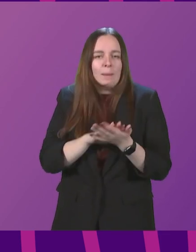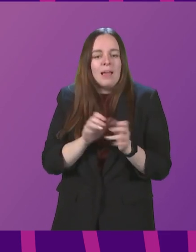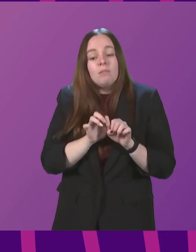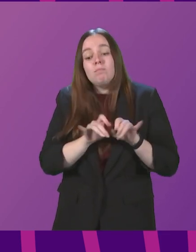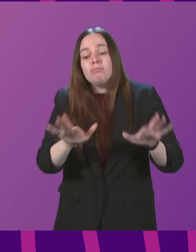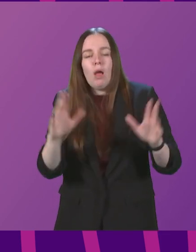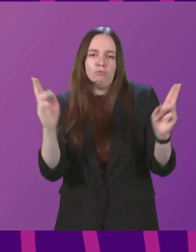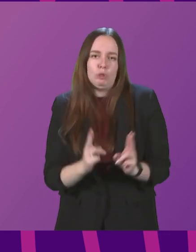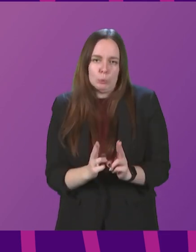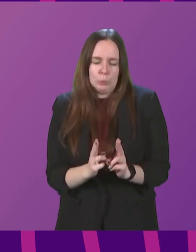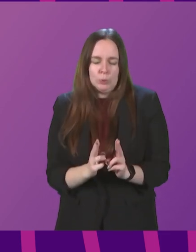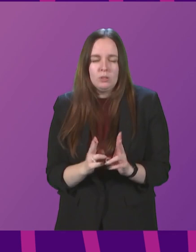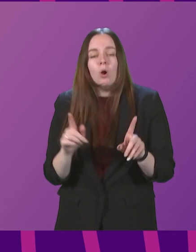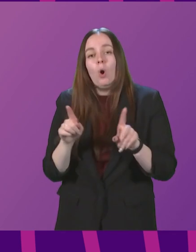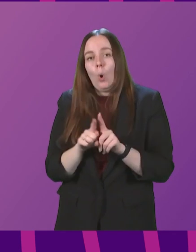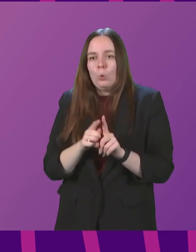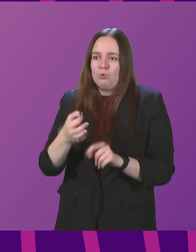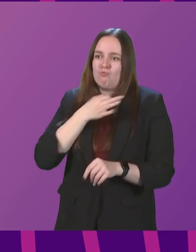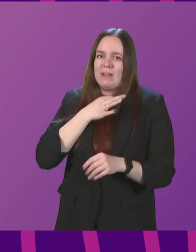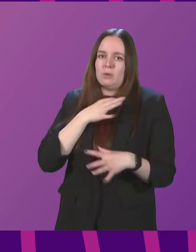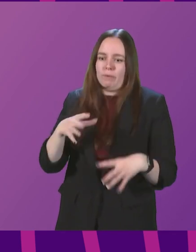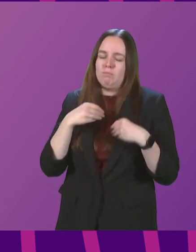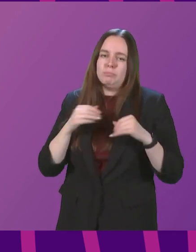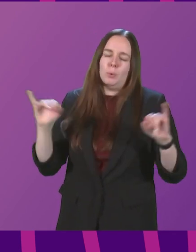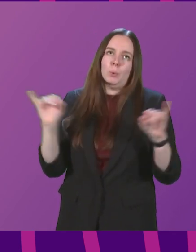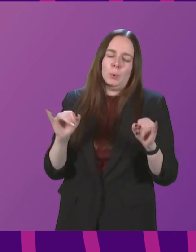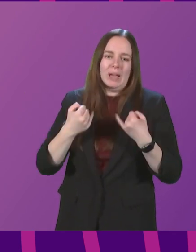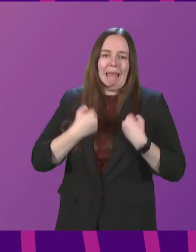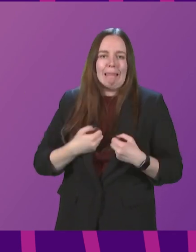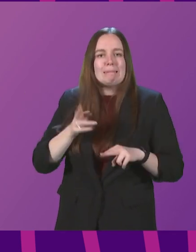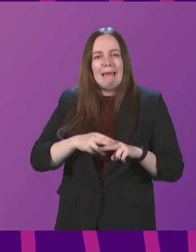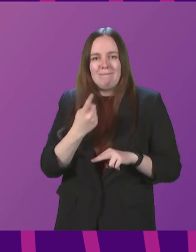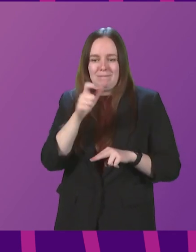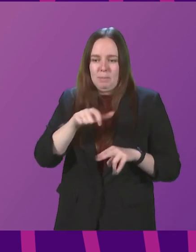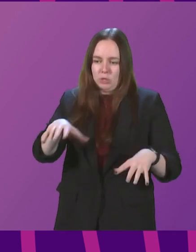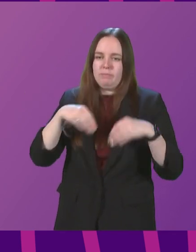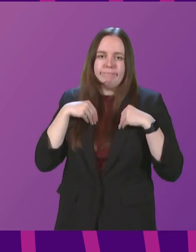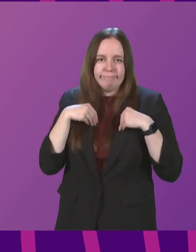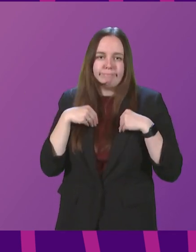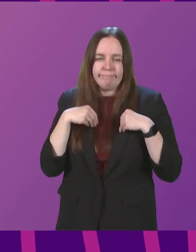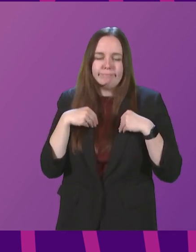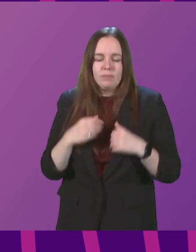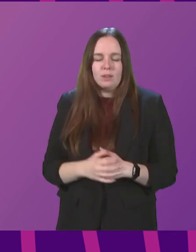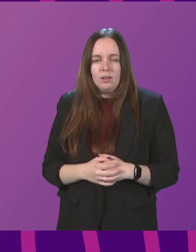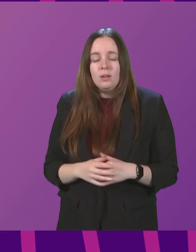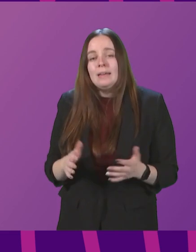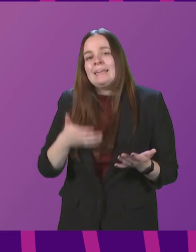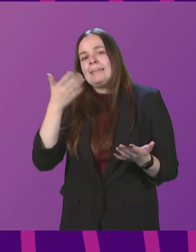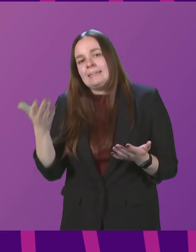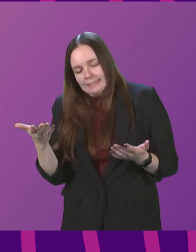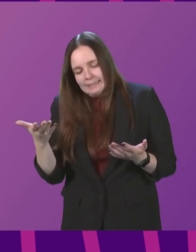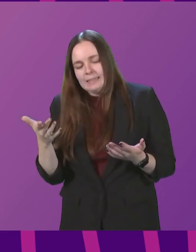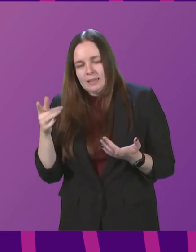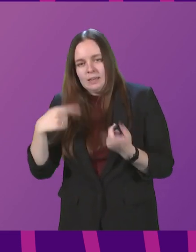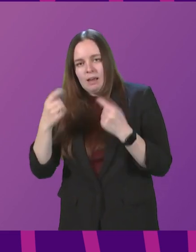transmission and also the risk of serious illness should an individual contract the virus in one of these settings. On the other hand,